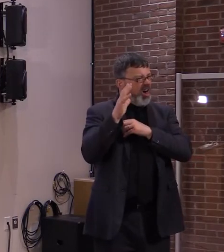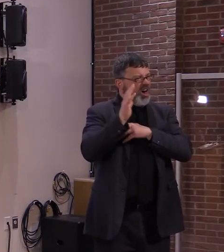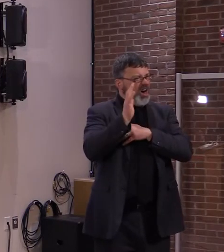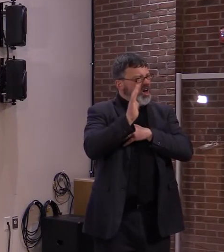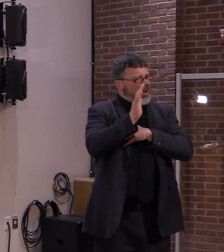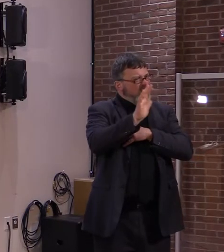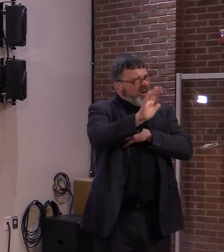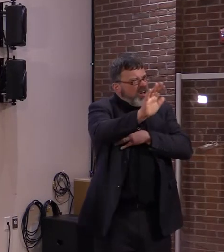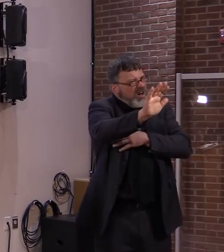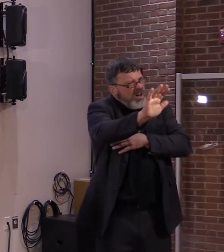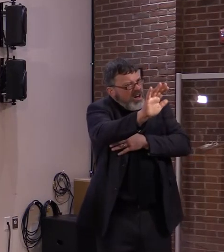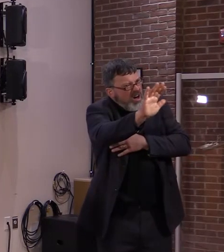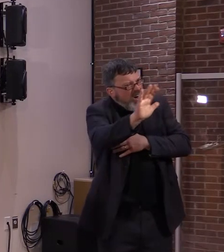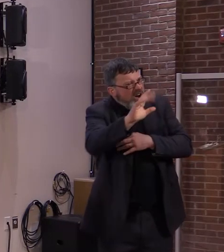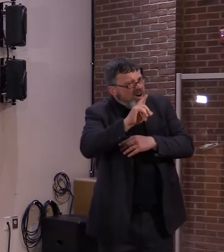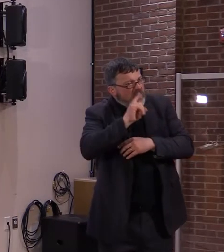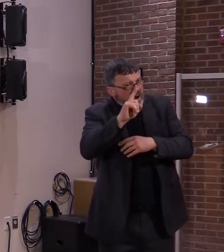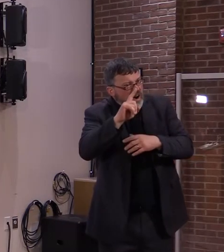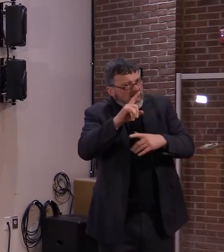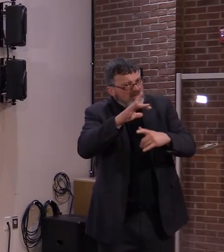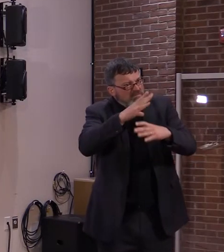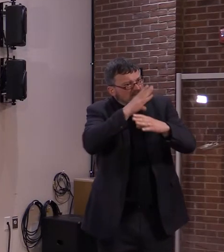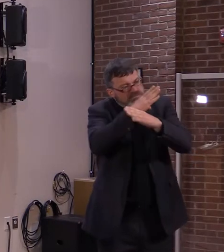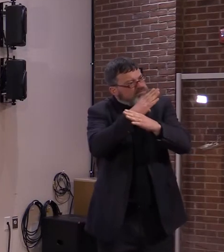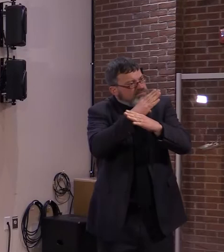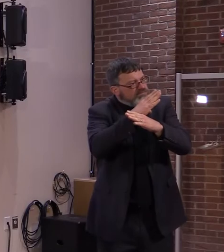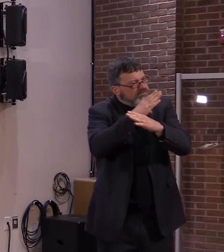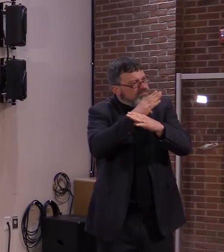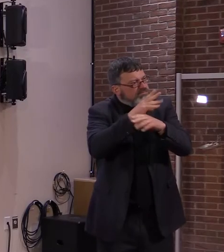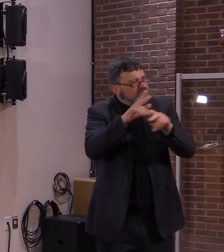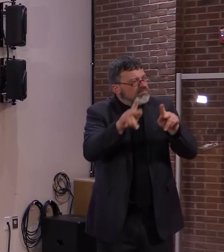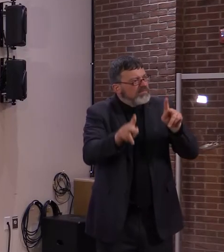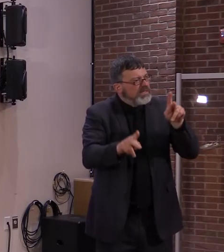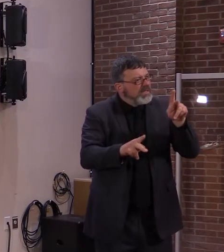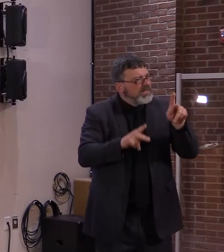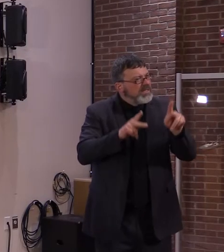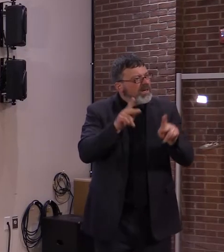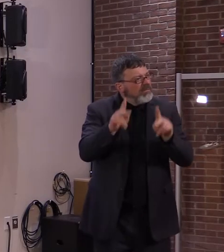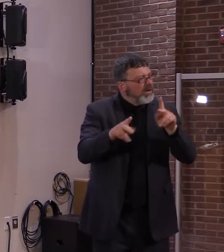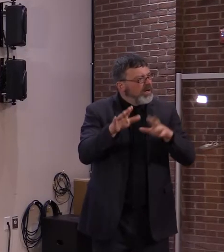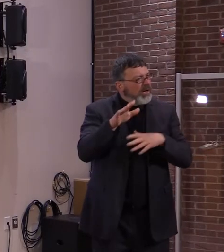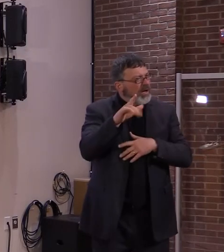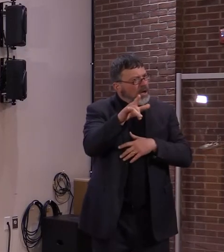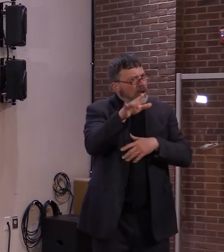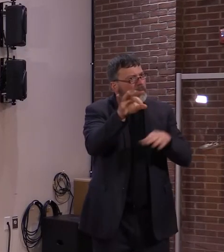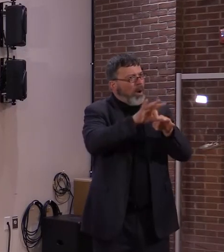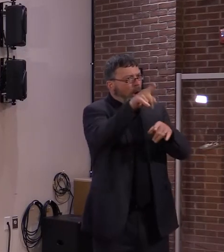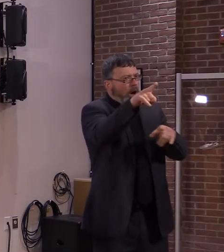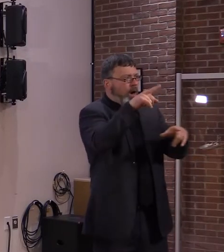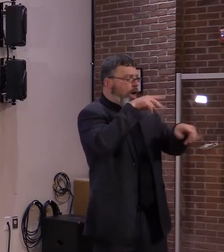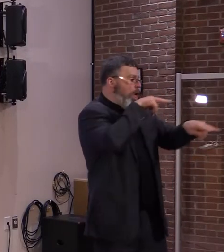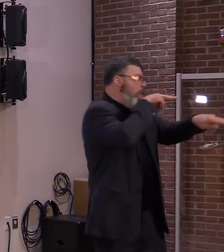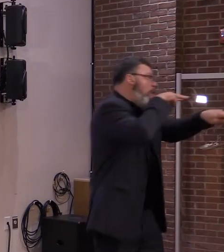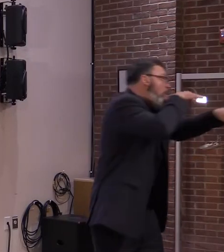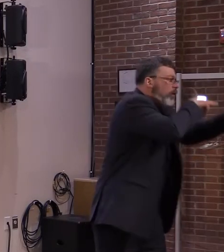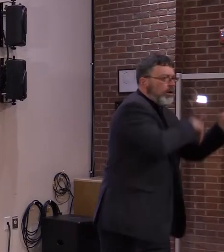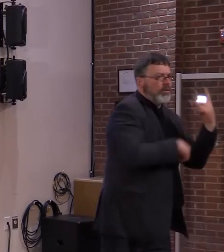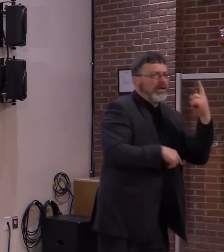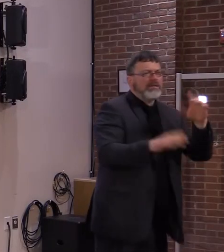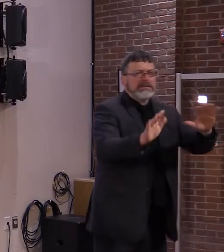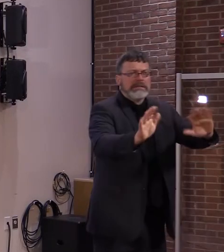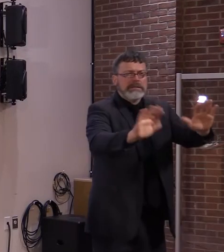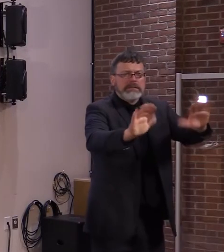doing this. So we just have to be careful that, you know, we don't just look at a study that comes along that especially is